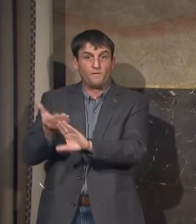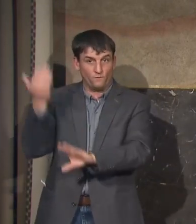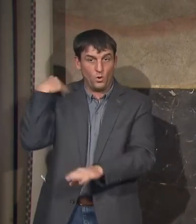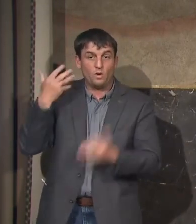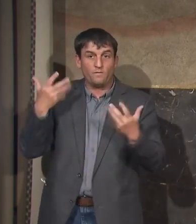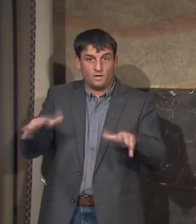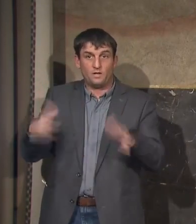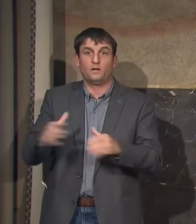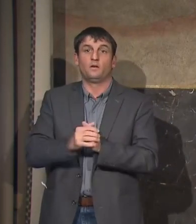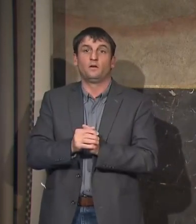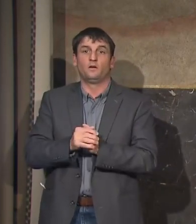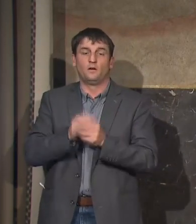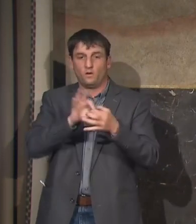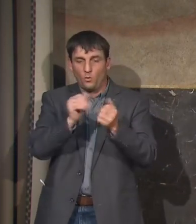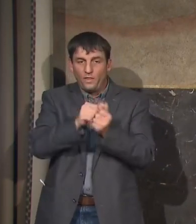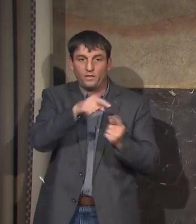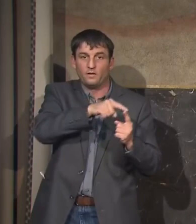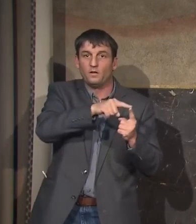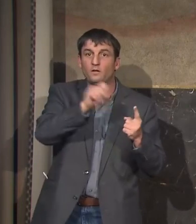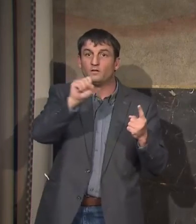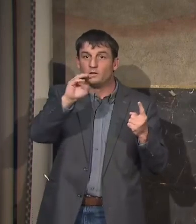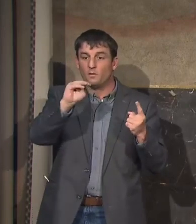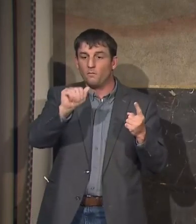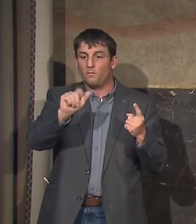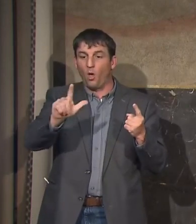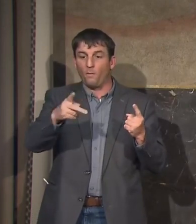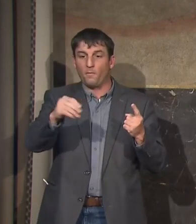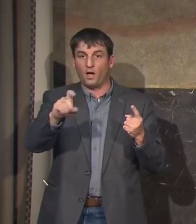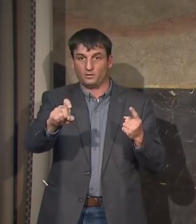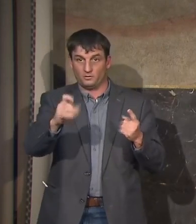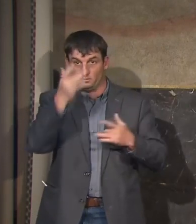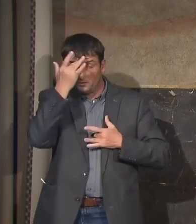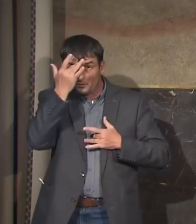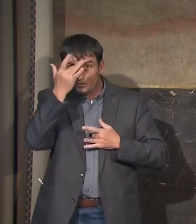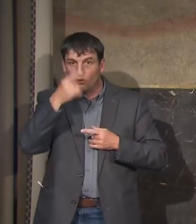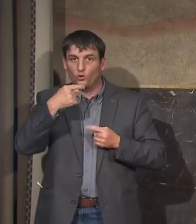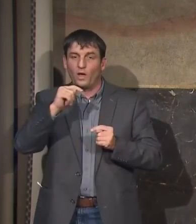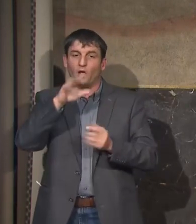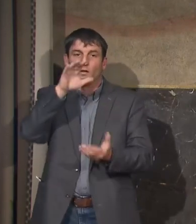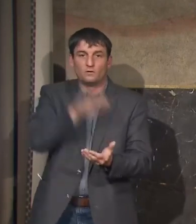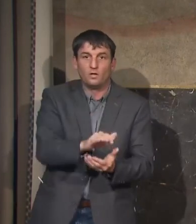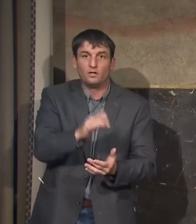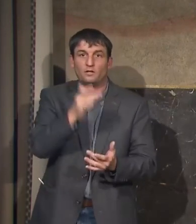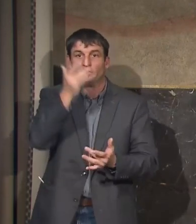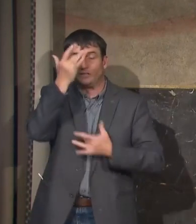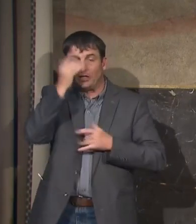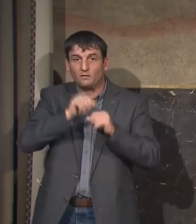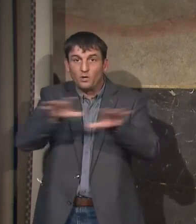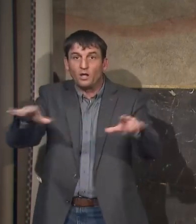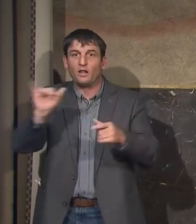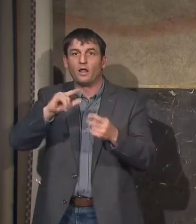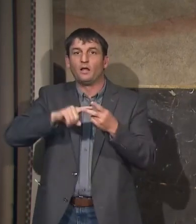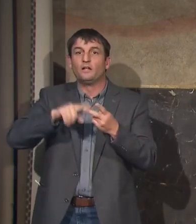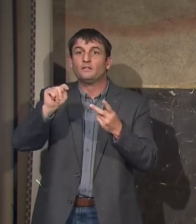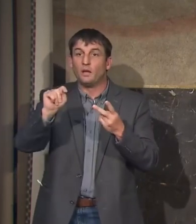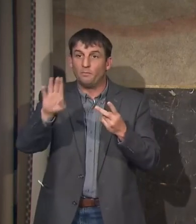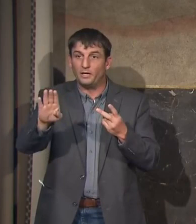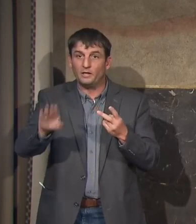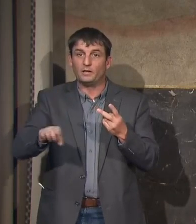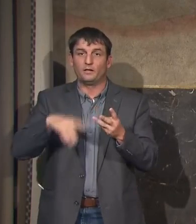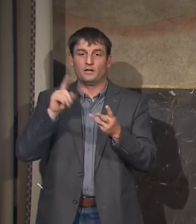It was used with respect to smallpox to suppress deadly diseases like tuberculosis and hepatitis A.